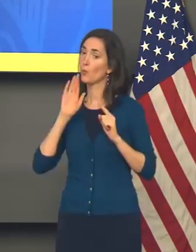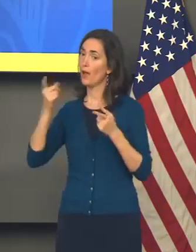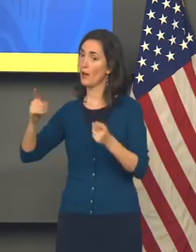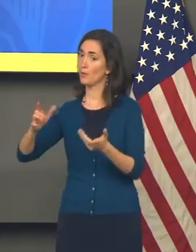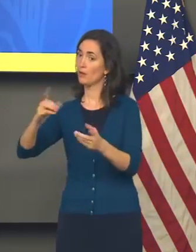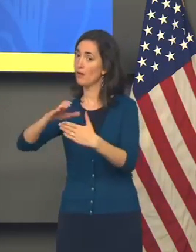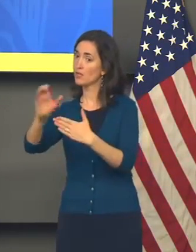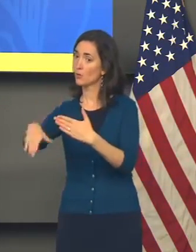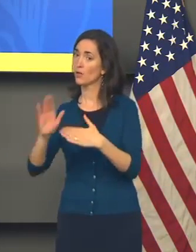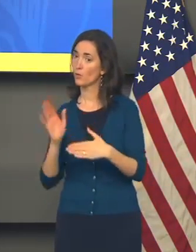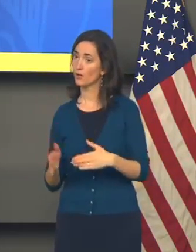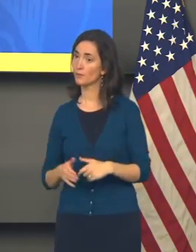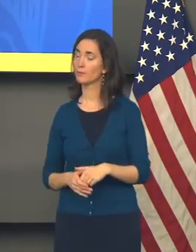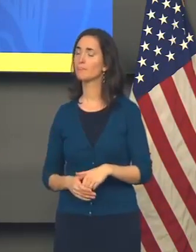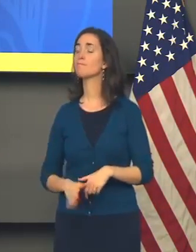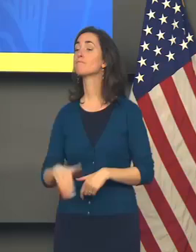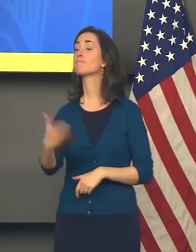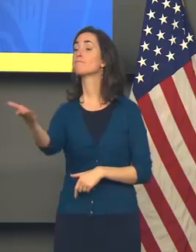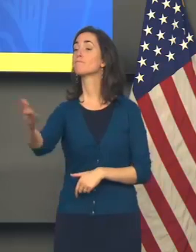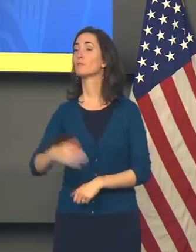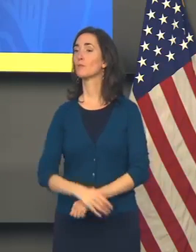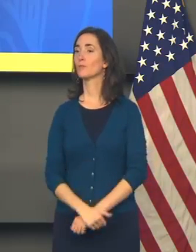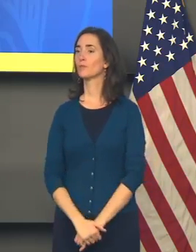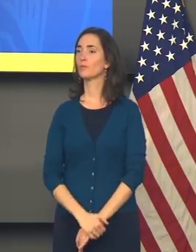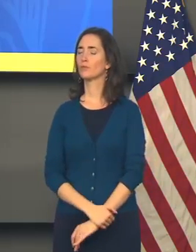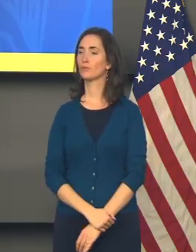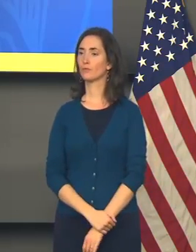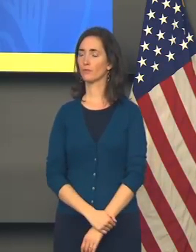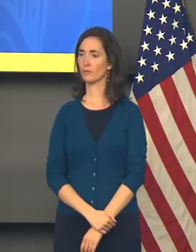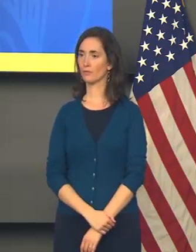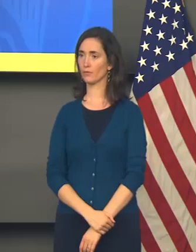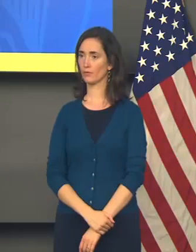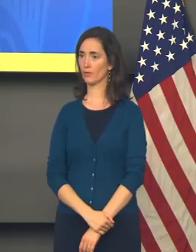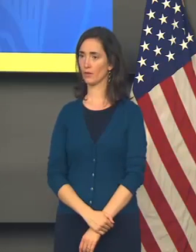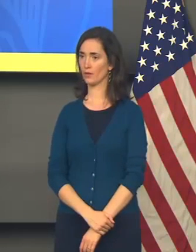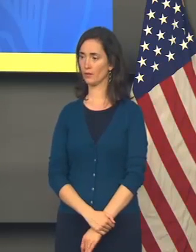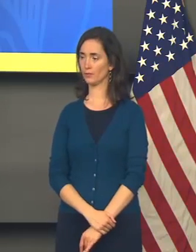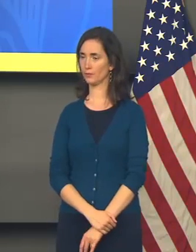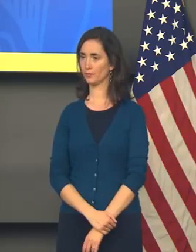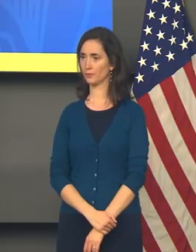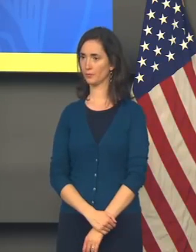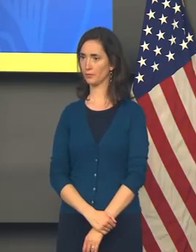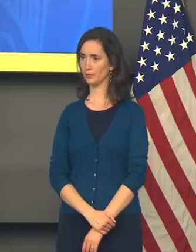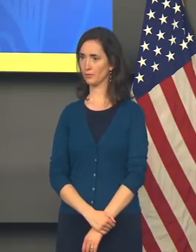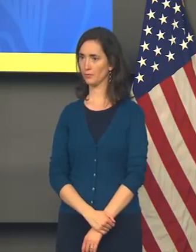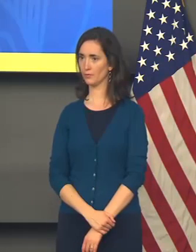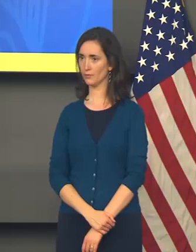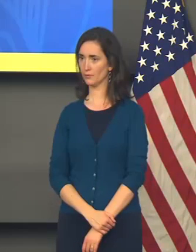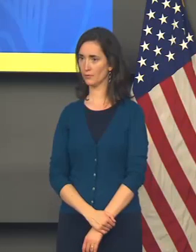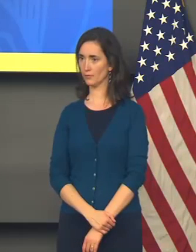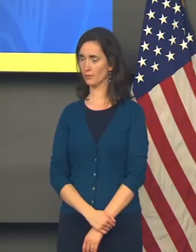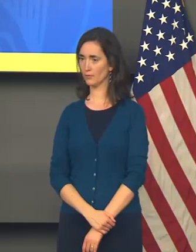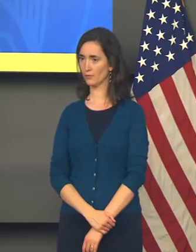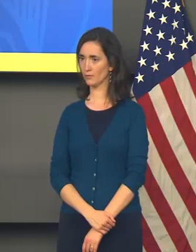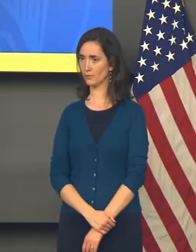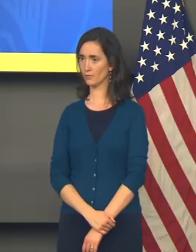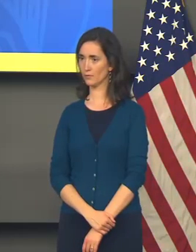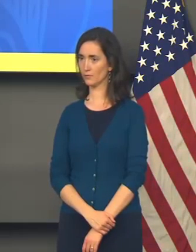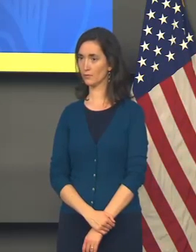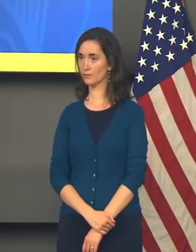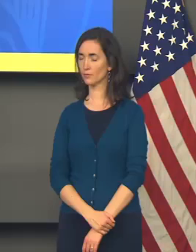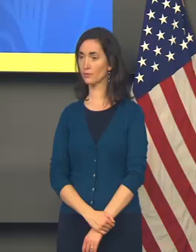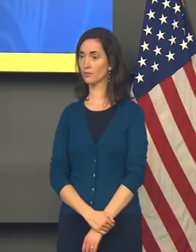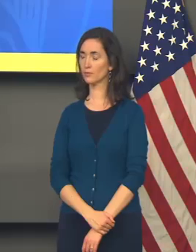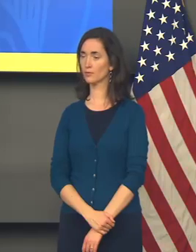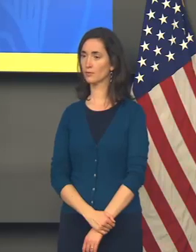Yeah. How much less protection do people with autoimmune diseases or, you know,